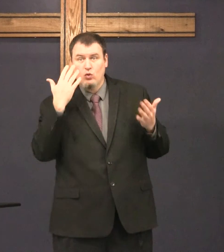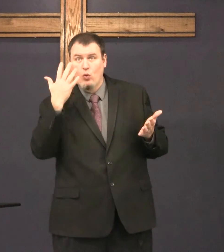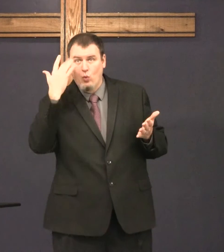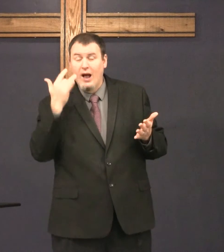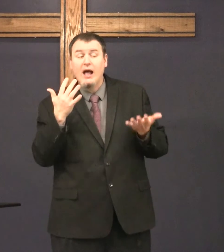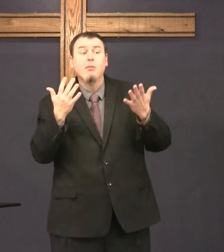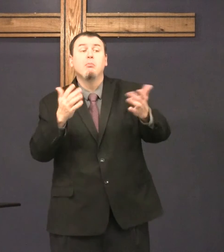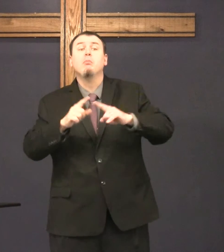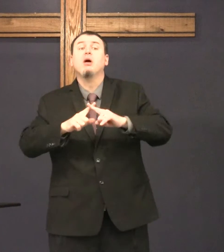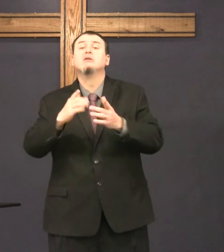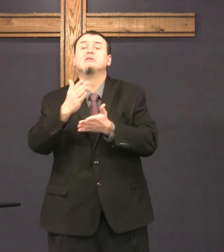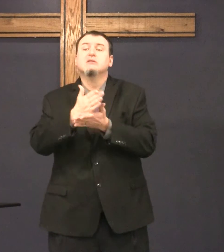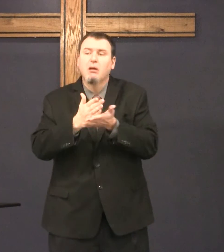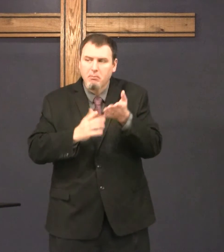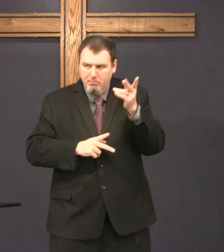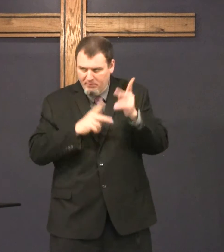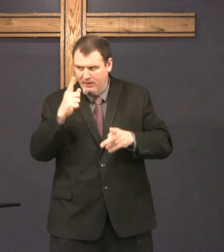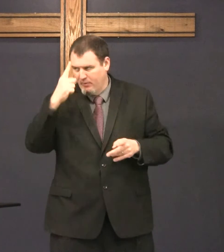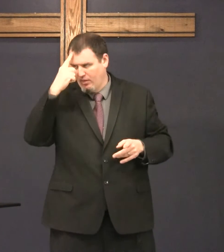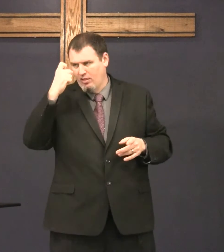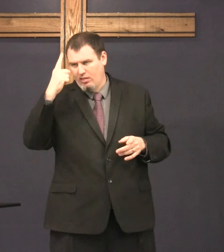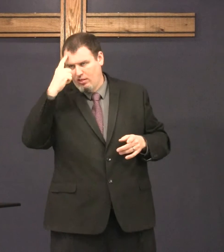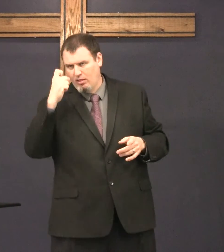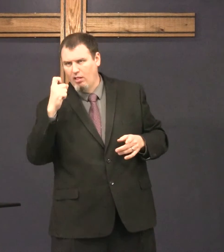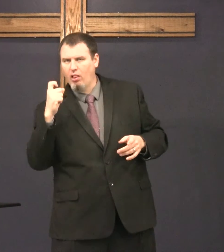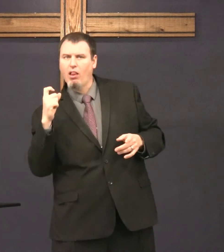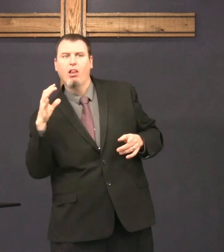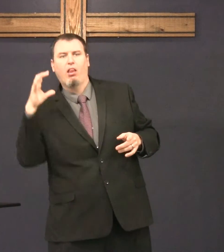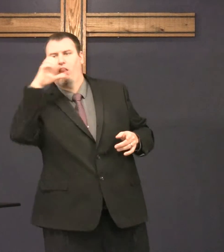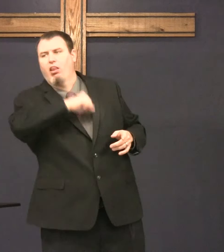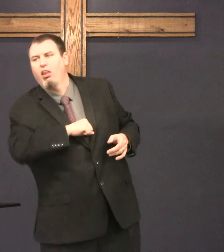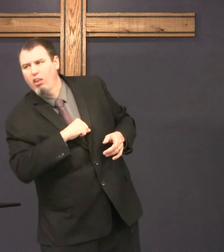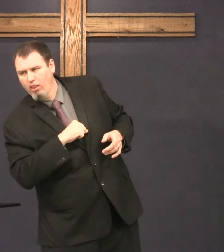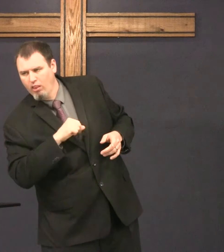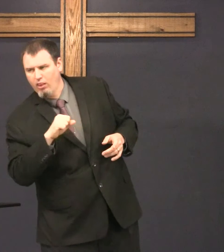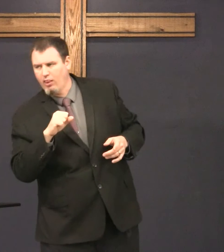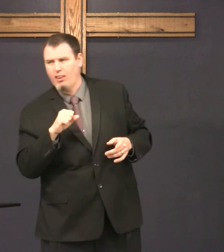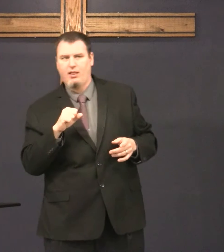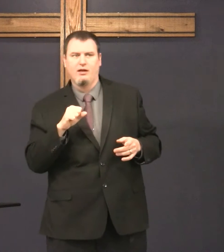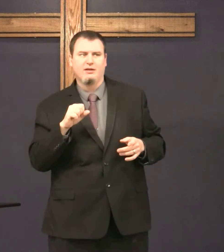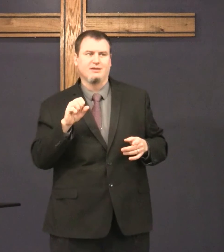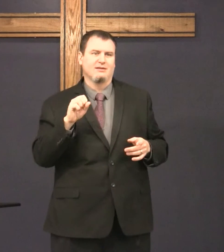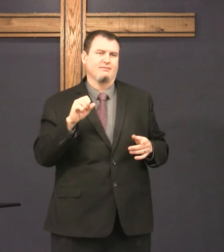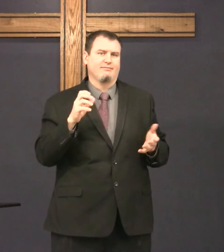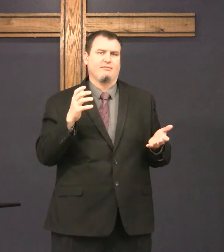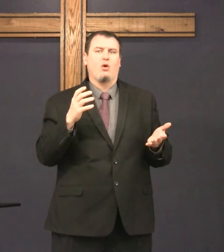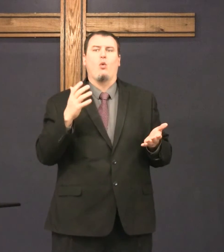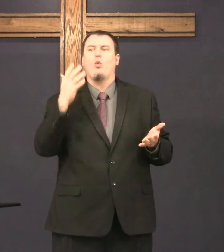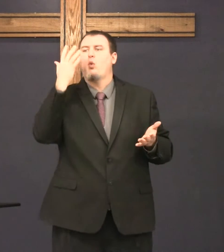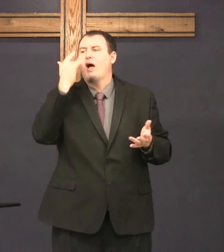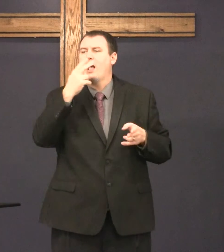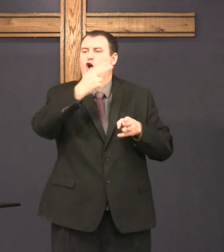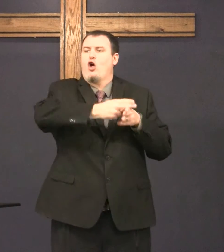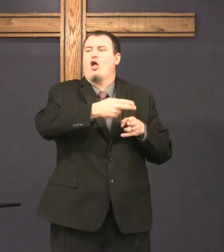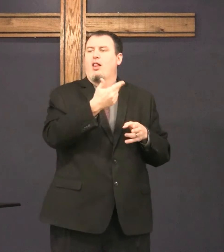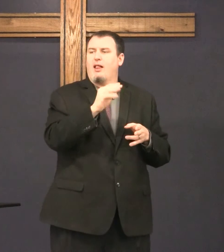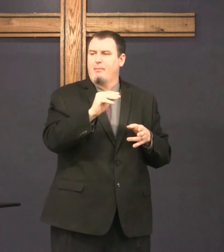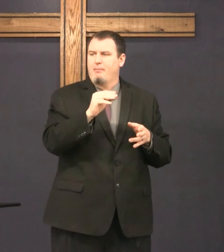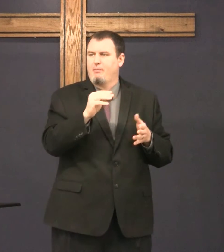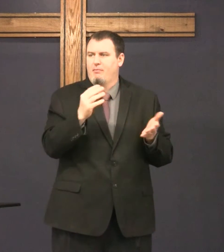Didymus. We don't know that. But some people think or suspect or guess the reason